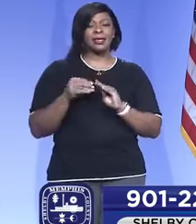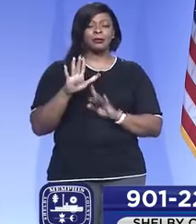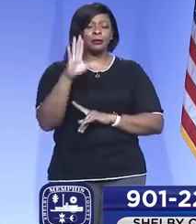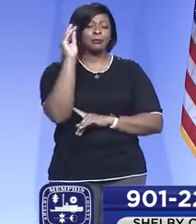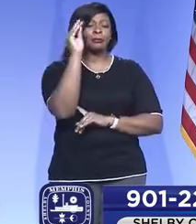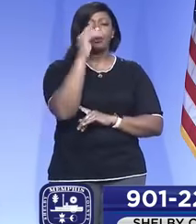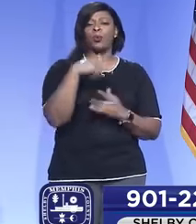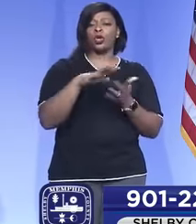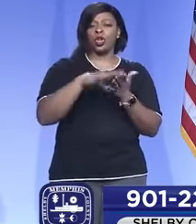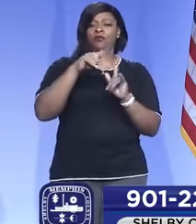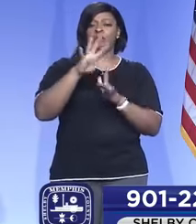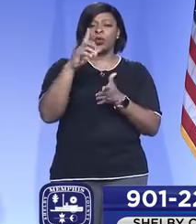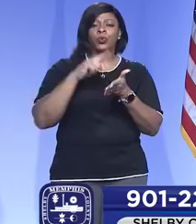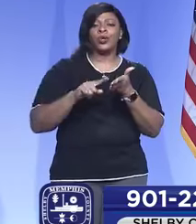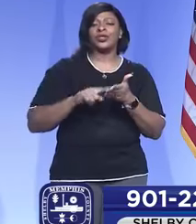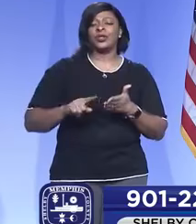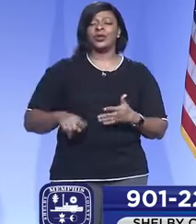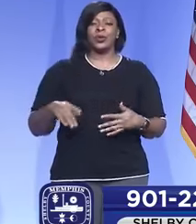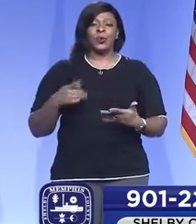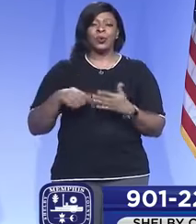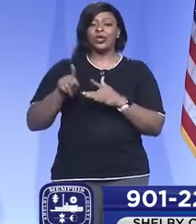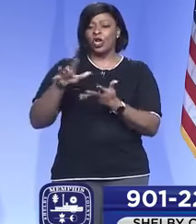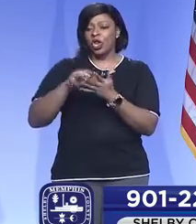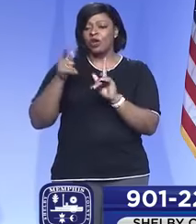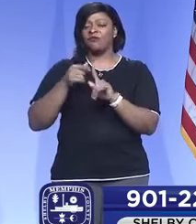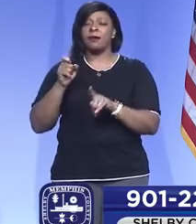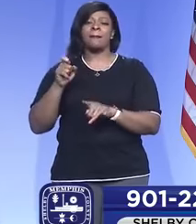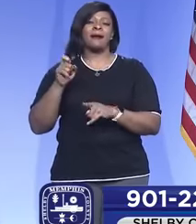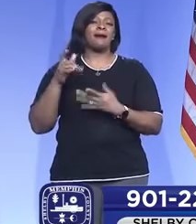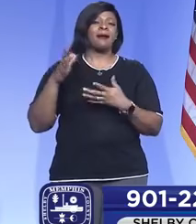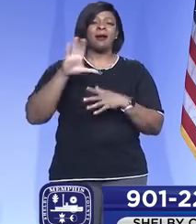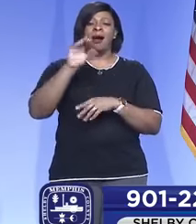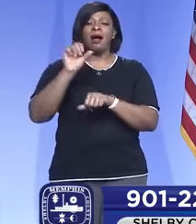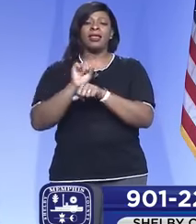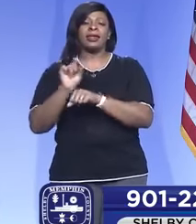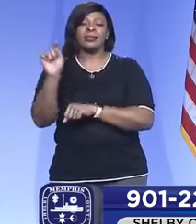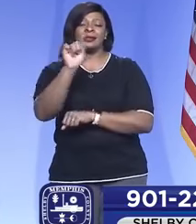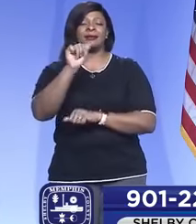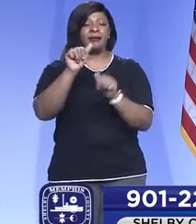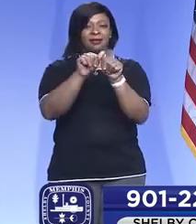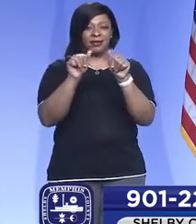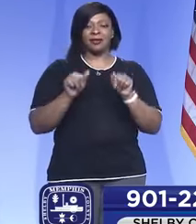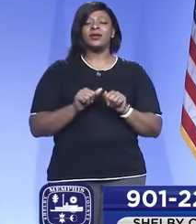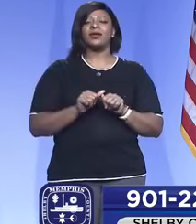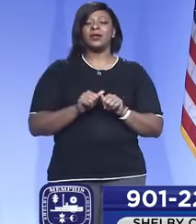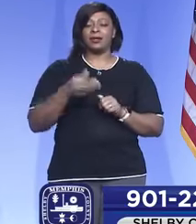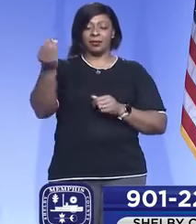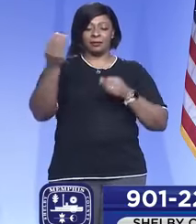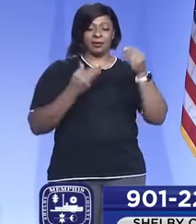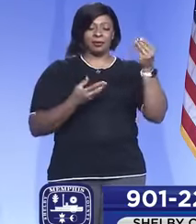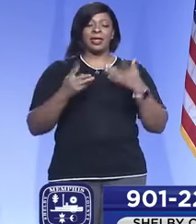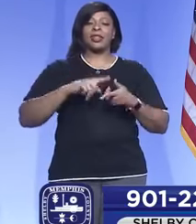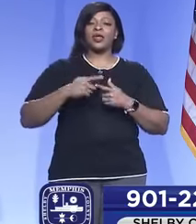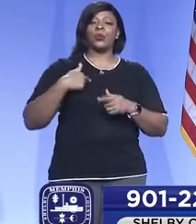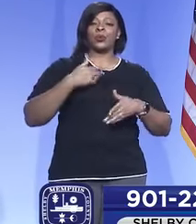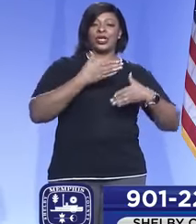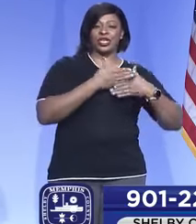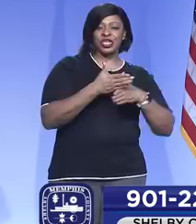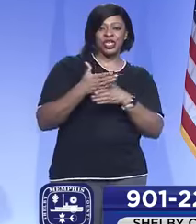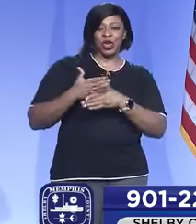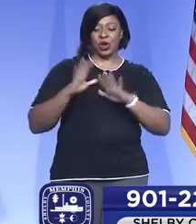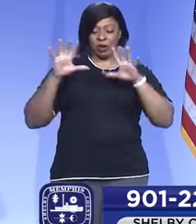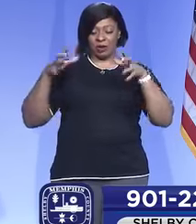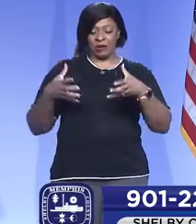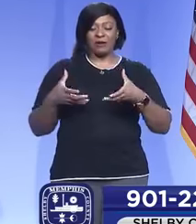learning from your research, what are you learning from colleagues in other areas. And then we also then share that